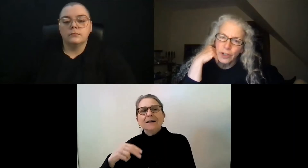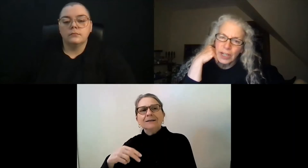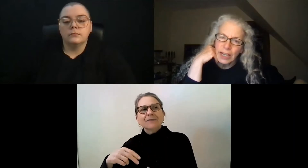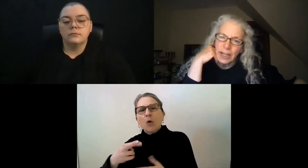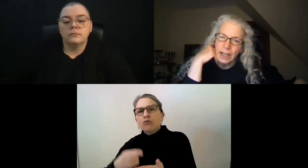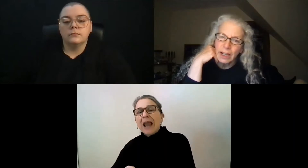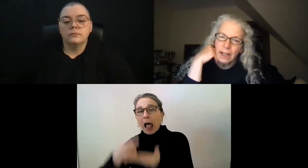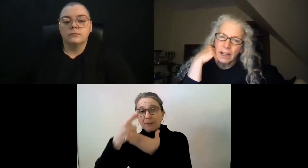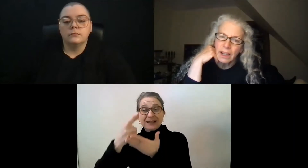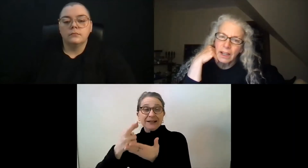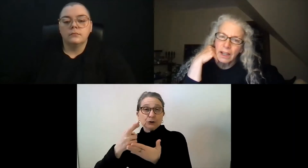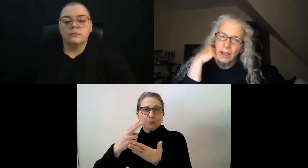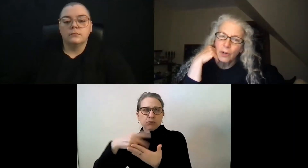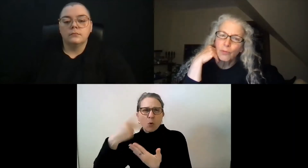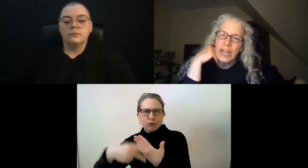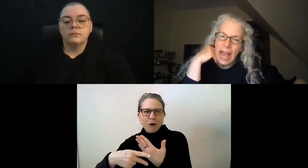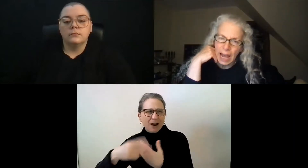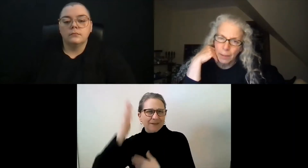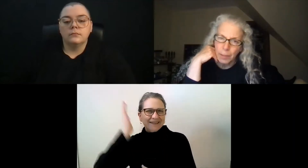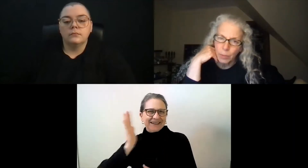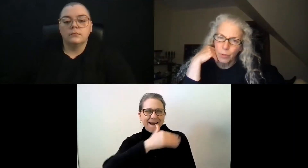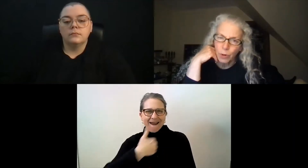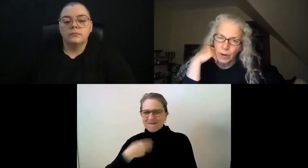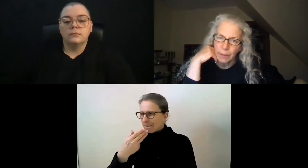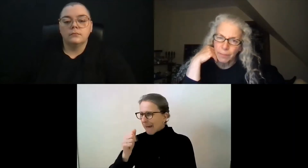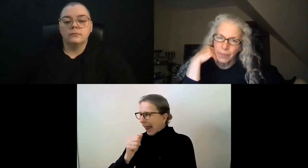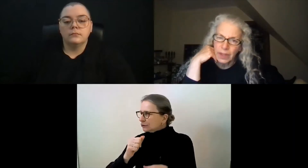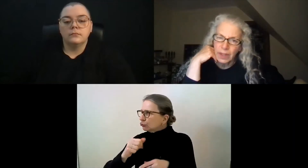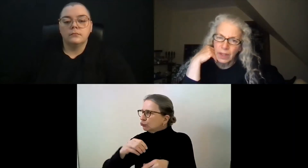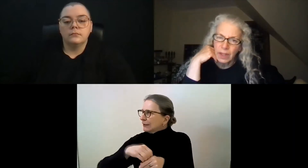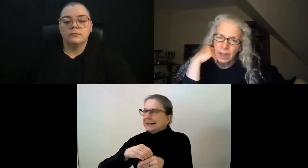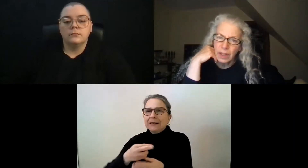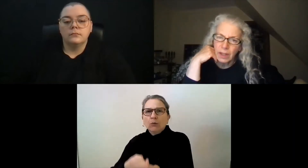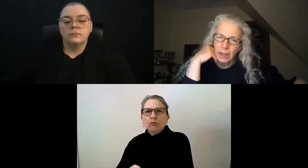University rehab program.